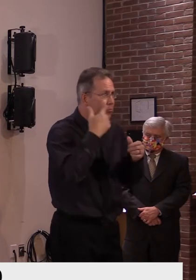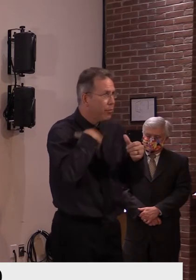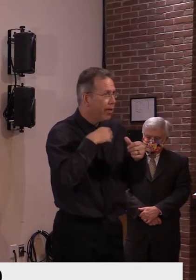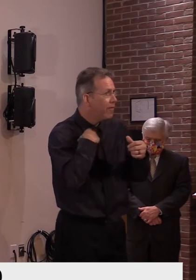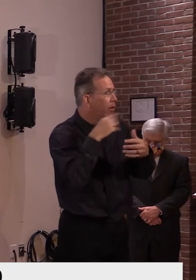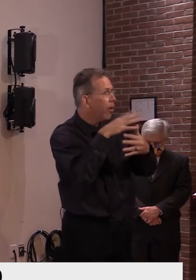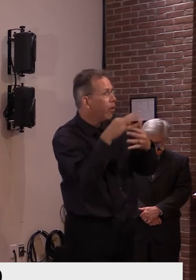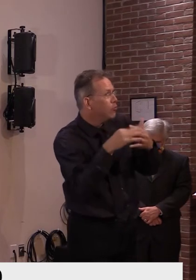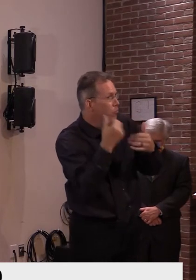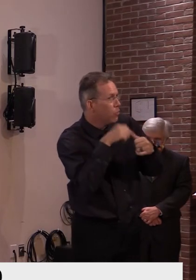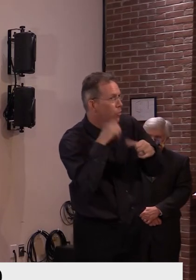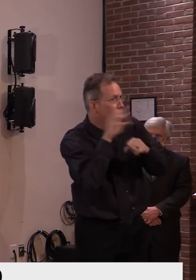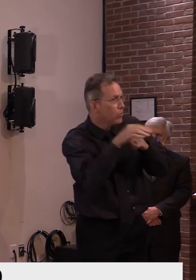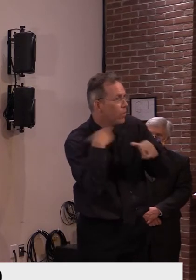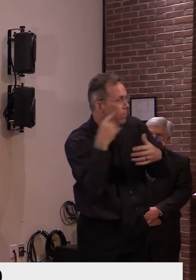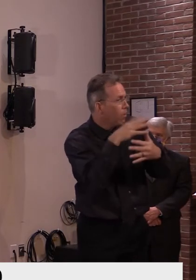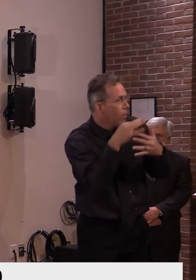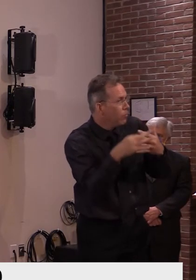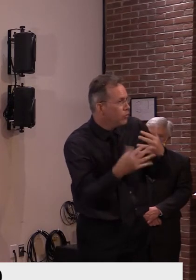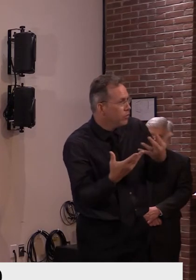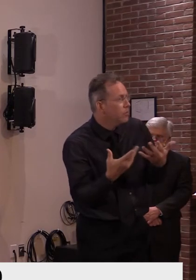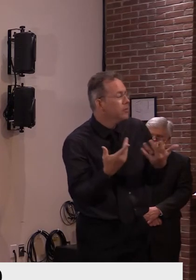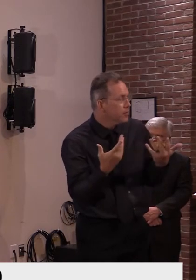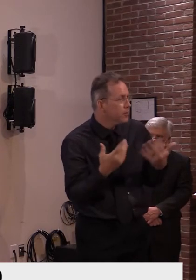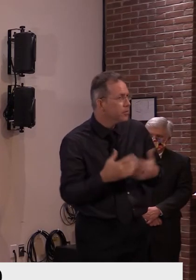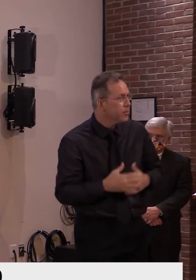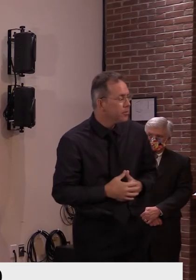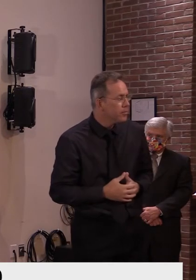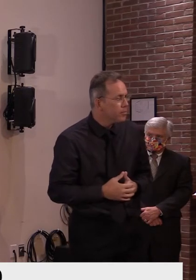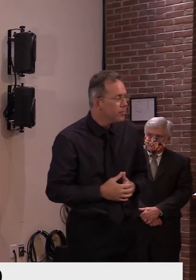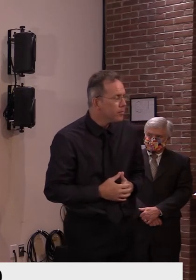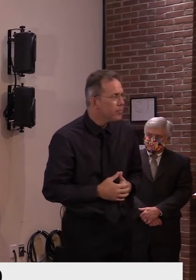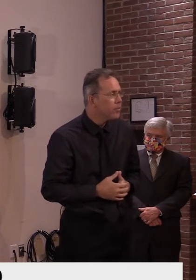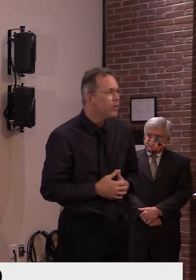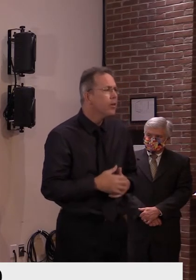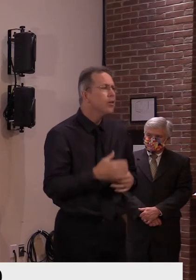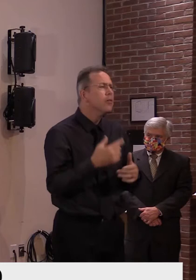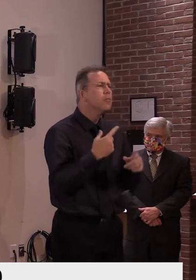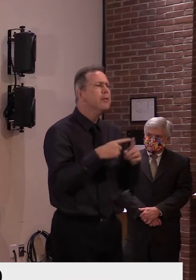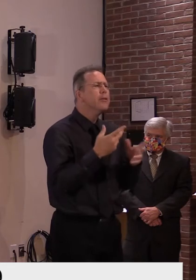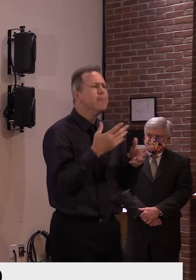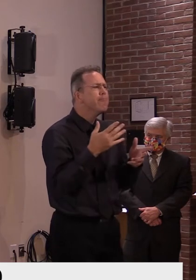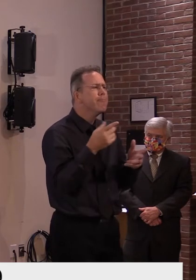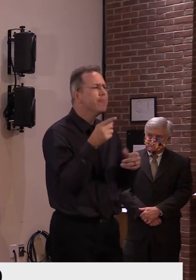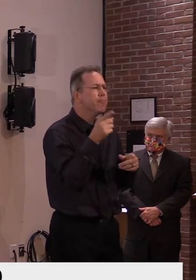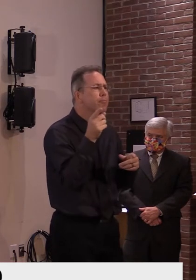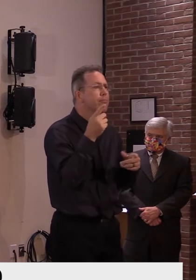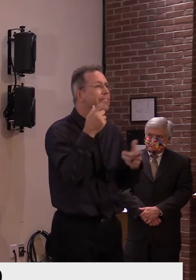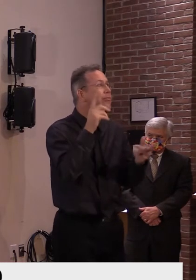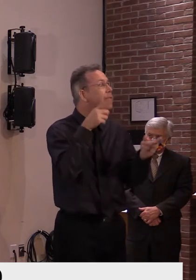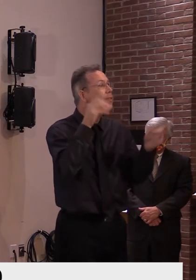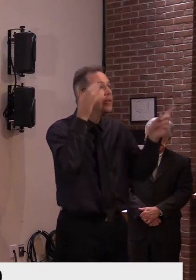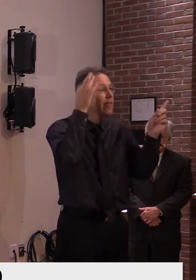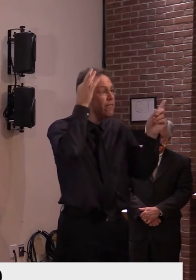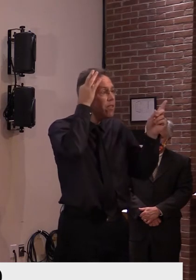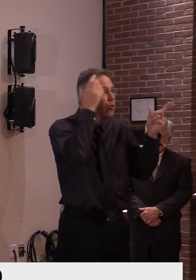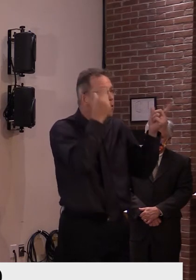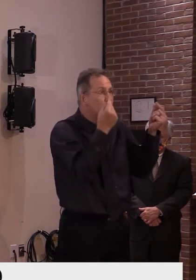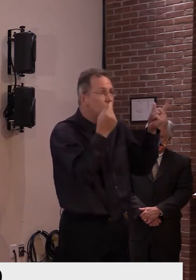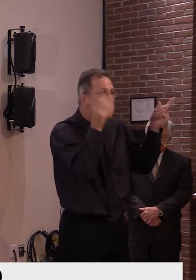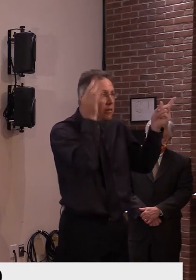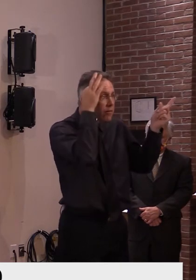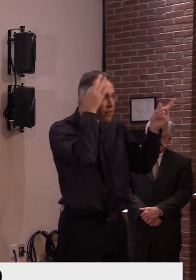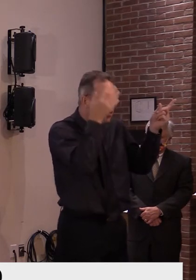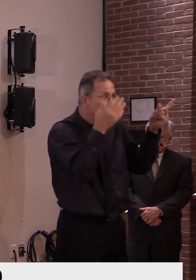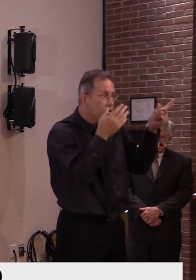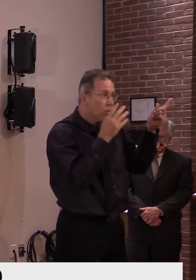Um, and we're also going to have to observe the impact of what the federal government said regarding testing long-term care facilities